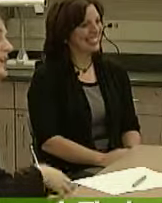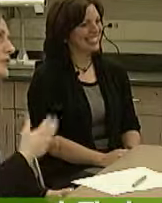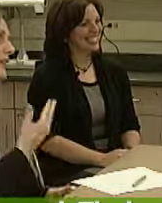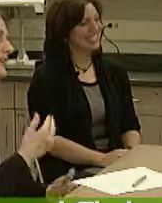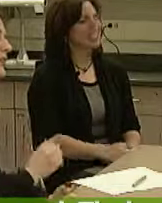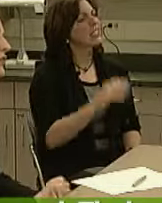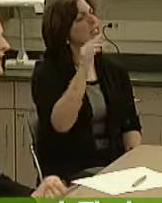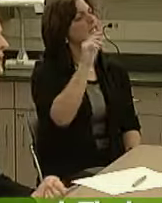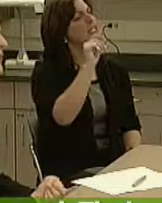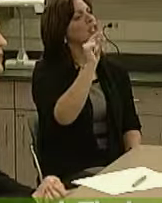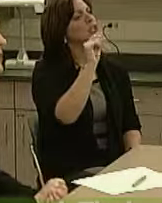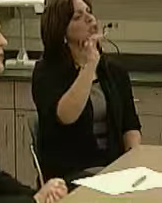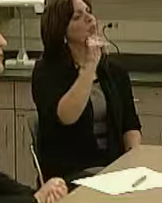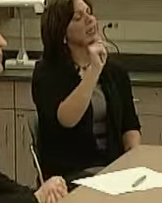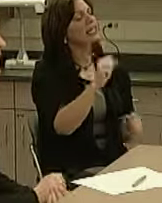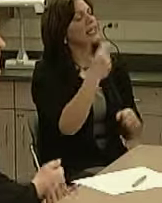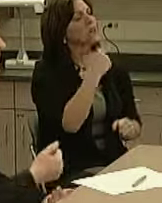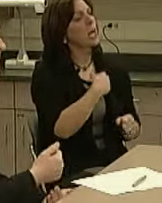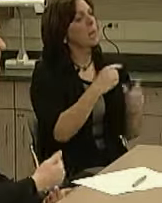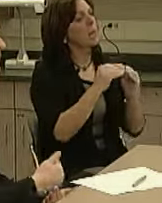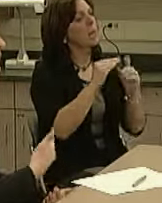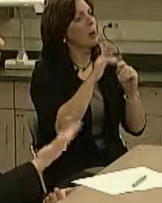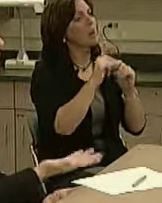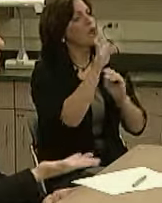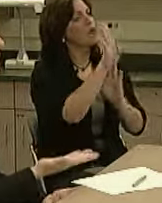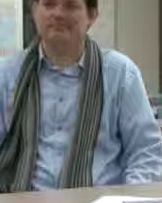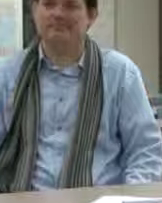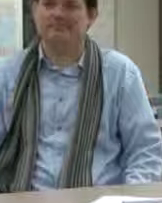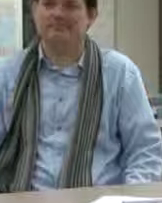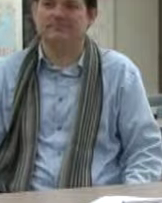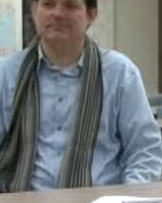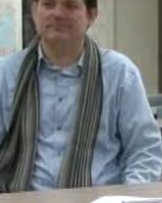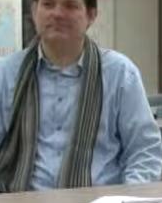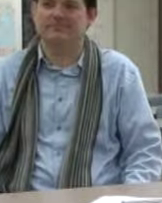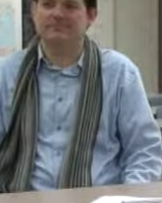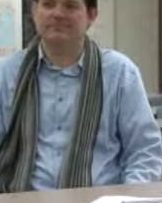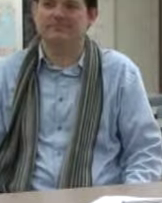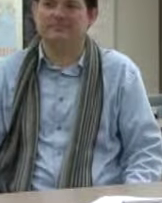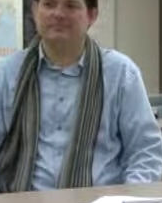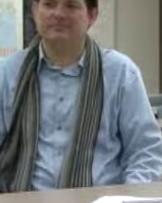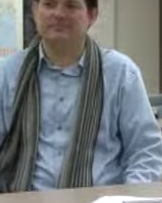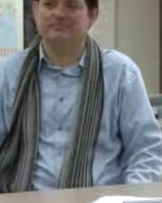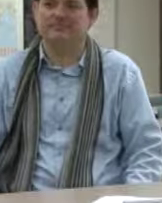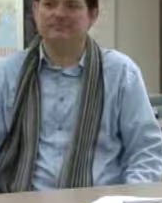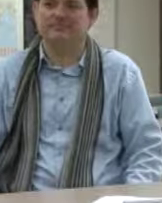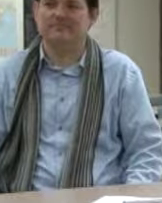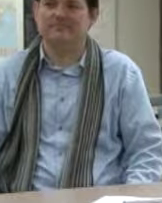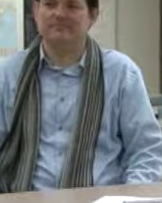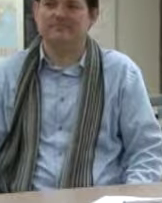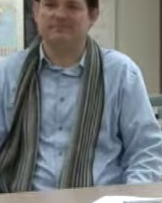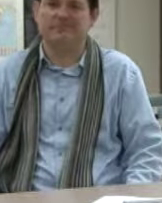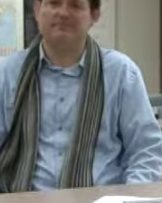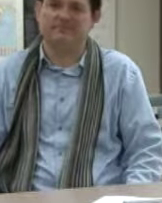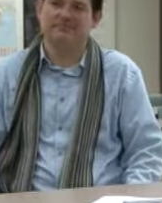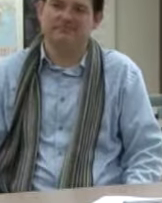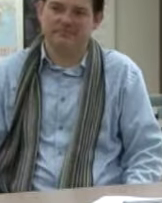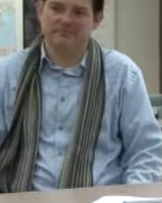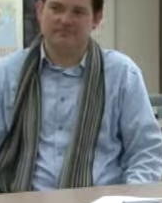Trent, can you tell me more about your background, how you got into teaching, and how long you've been at Delta College?